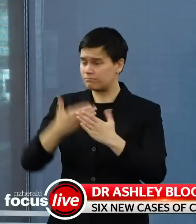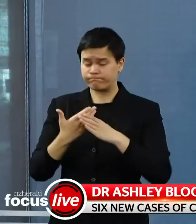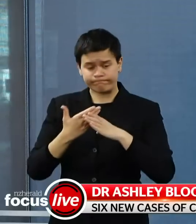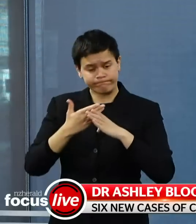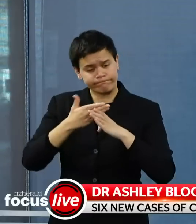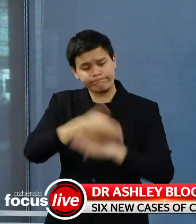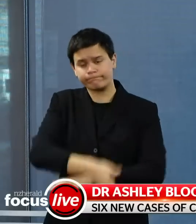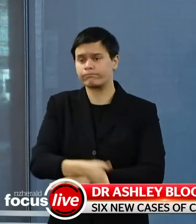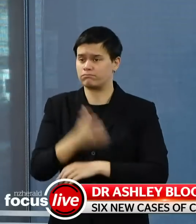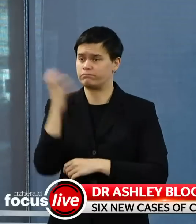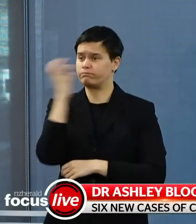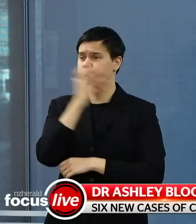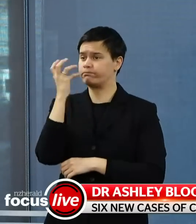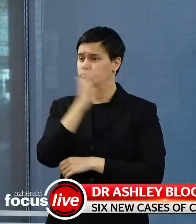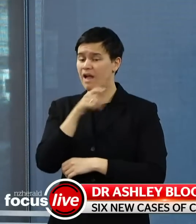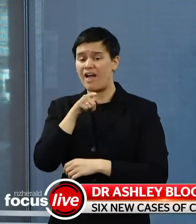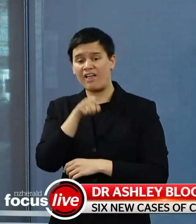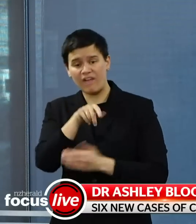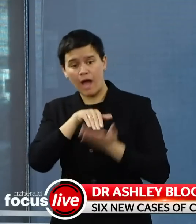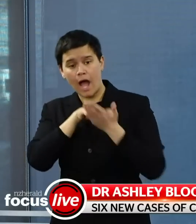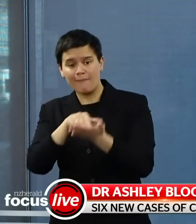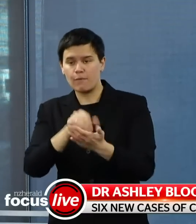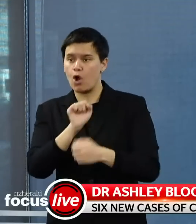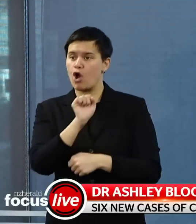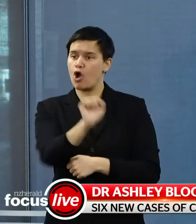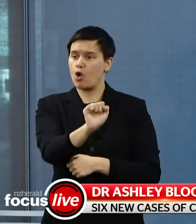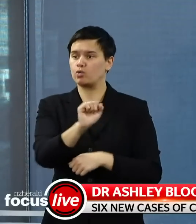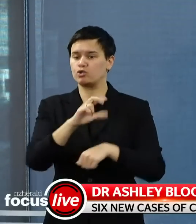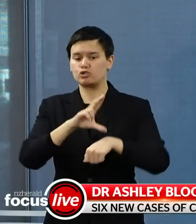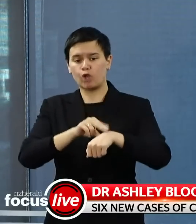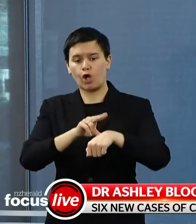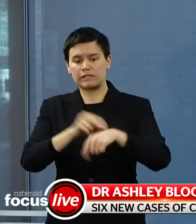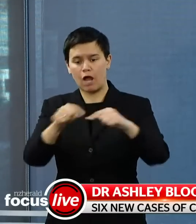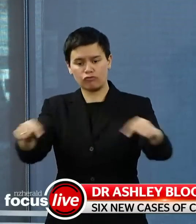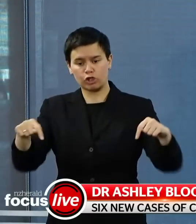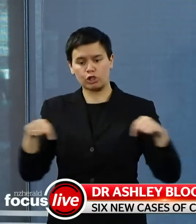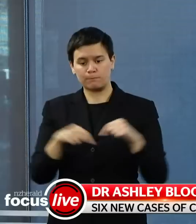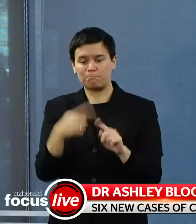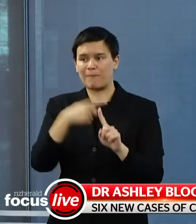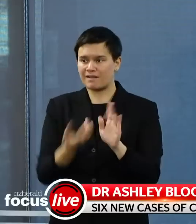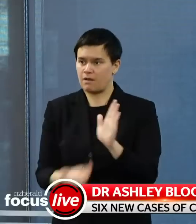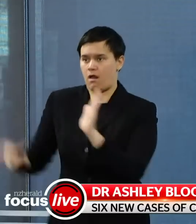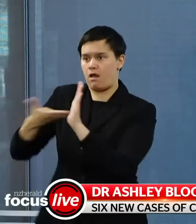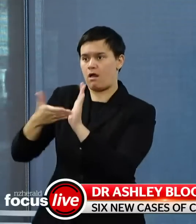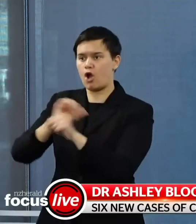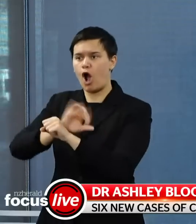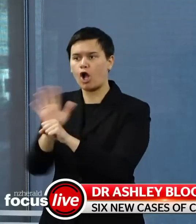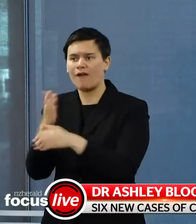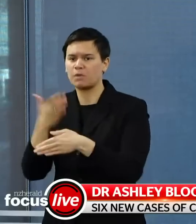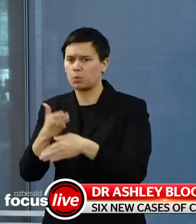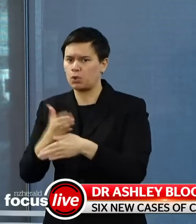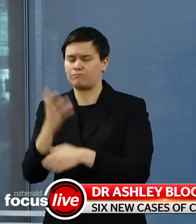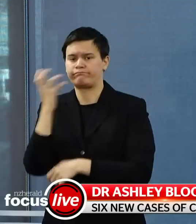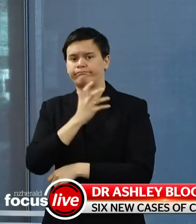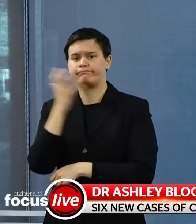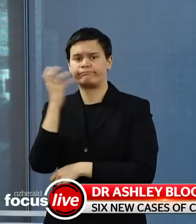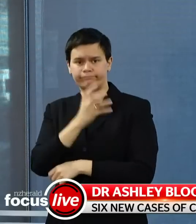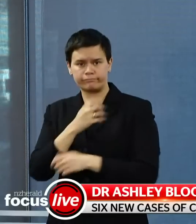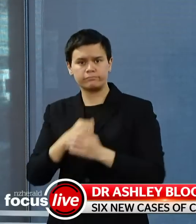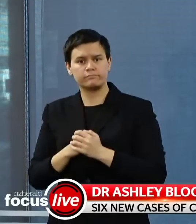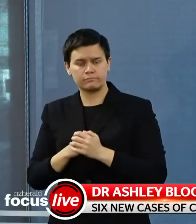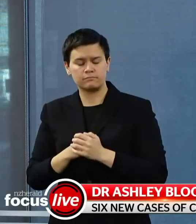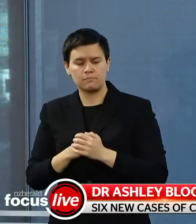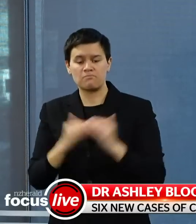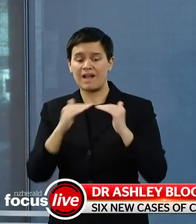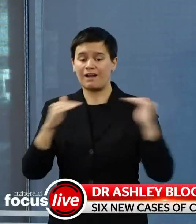surgeries or helping to staff the CBACs right through that period. They have completely changed the way they have had to practice during